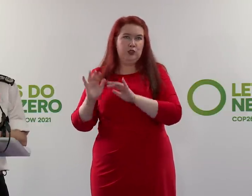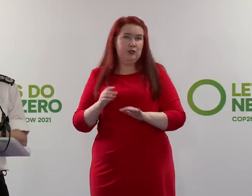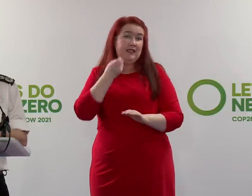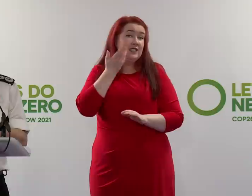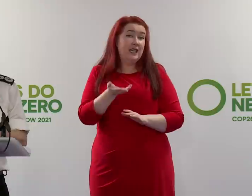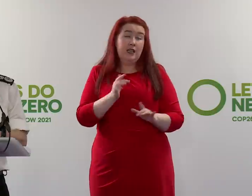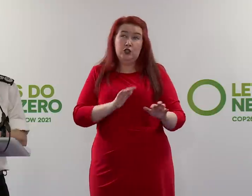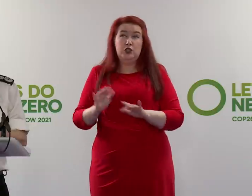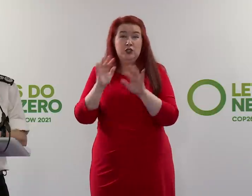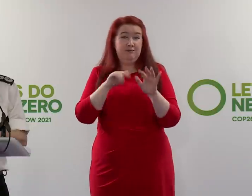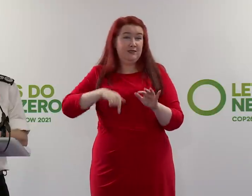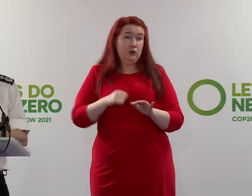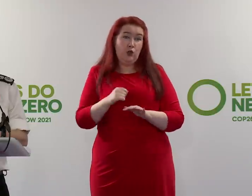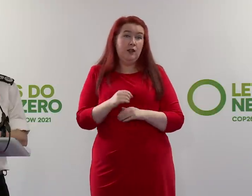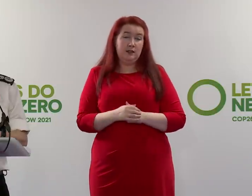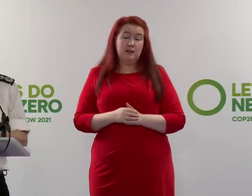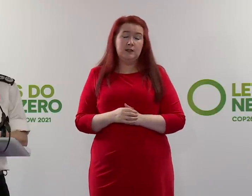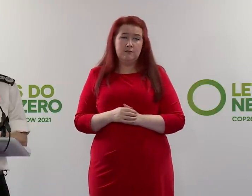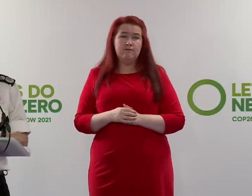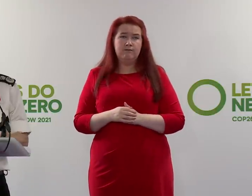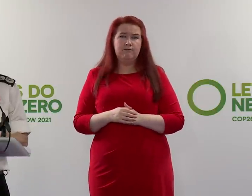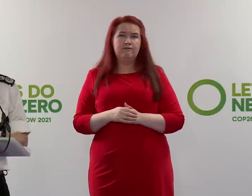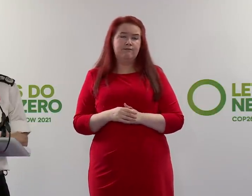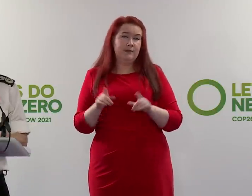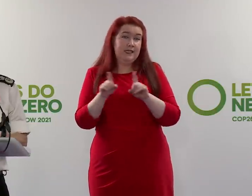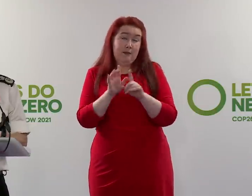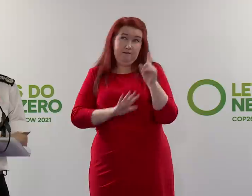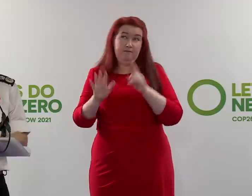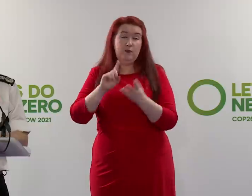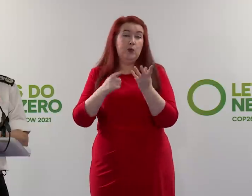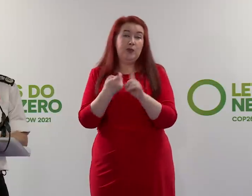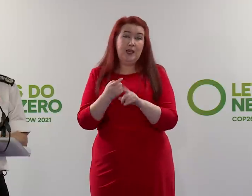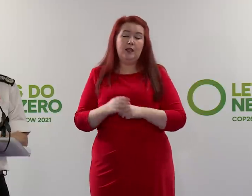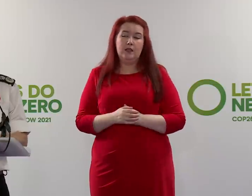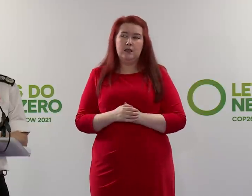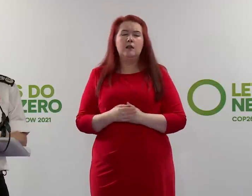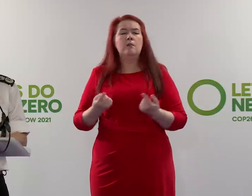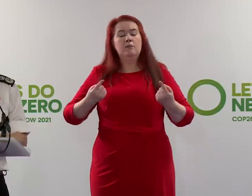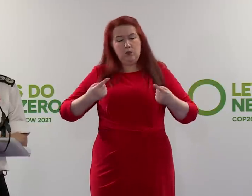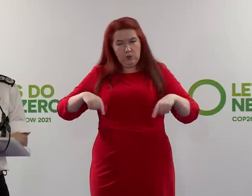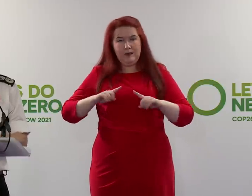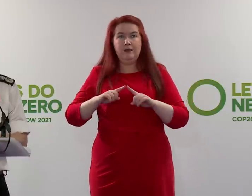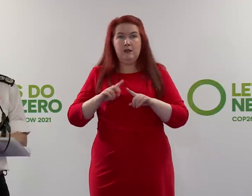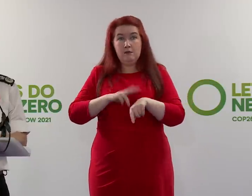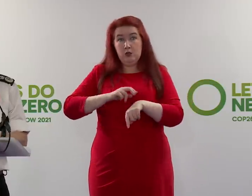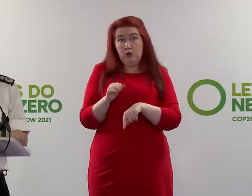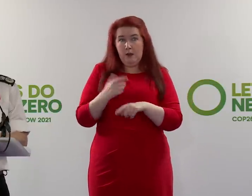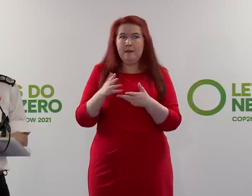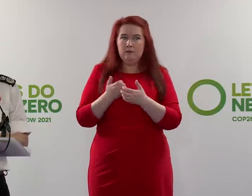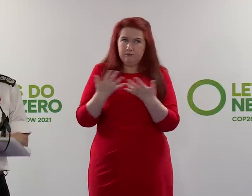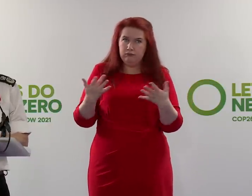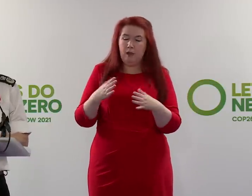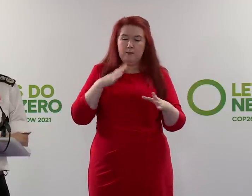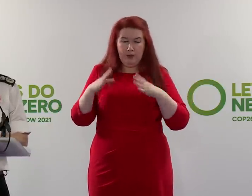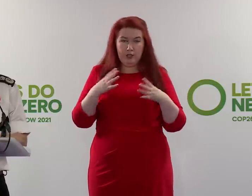exists in Scotland, just as it exists in other parts of the United Kingdom. We've done lots of preparation. We have